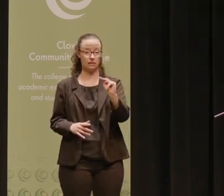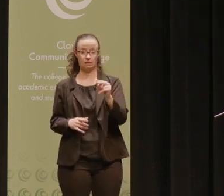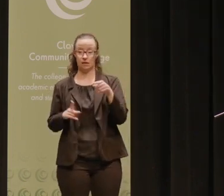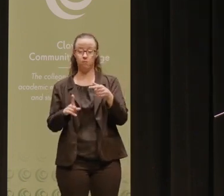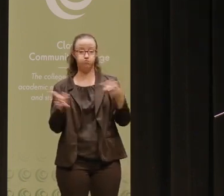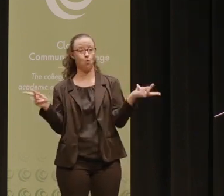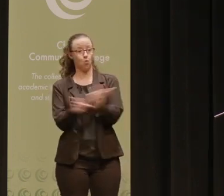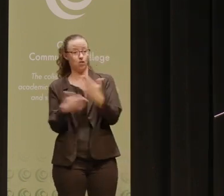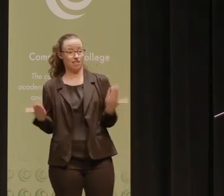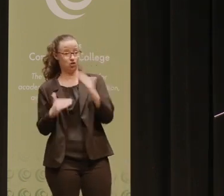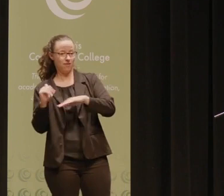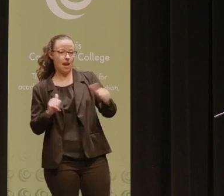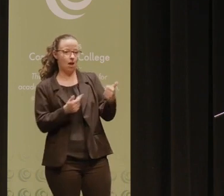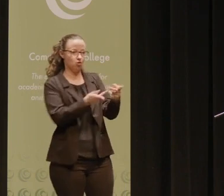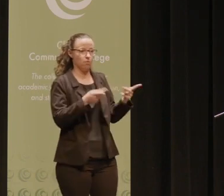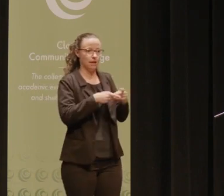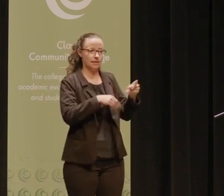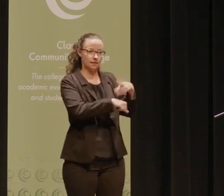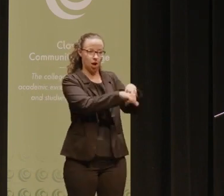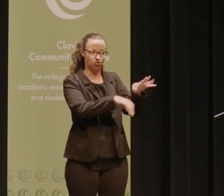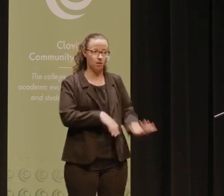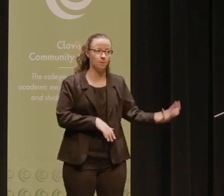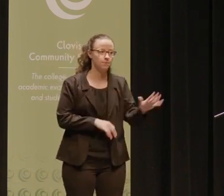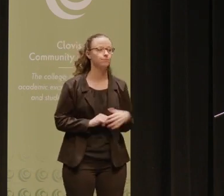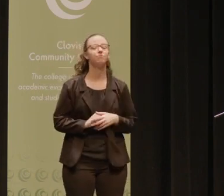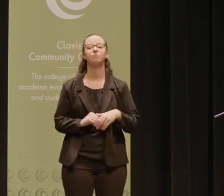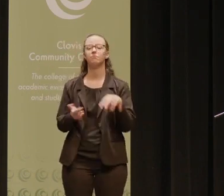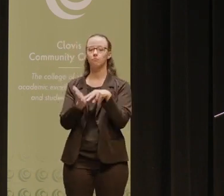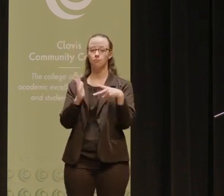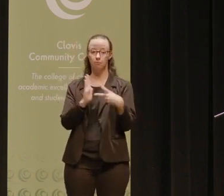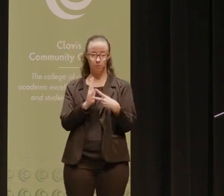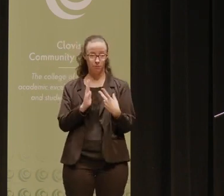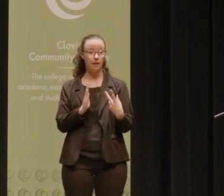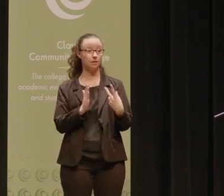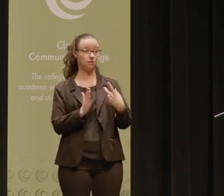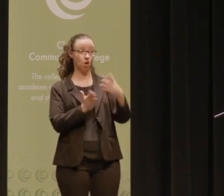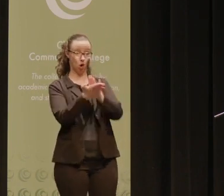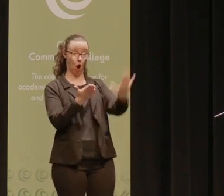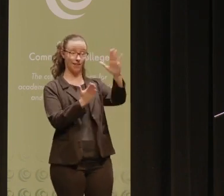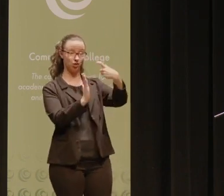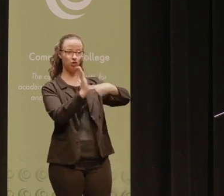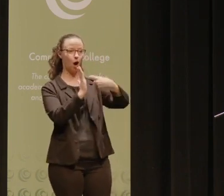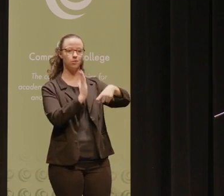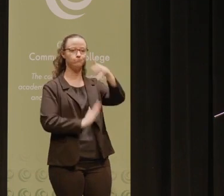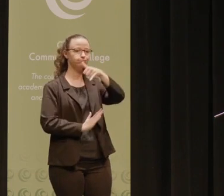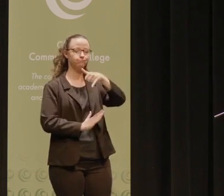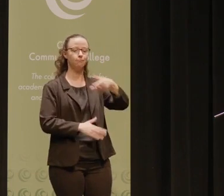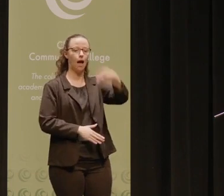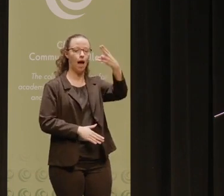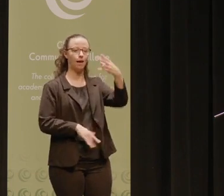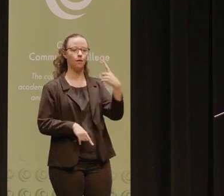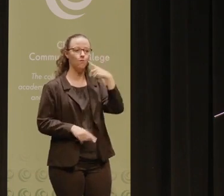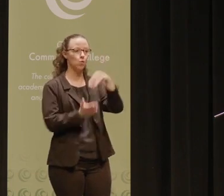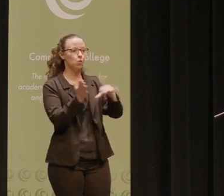than in other parts of the country. Of course, we also know that this means the cost of enrolling in college has become far too high for students